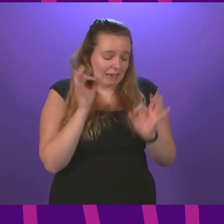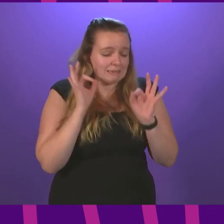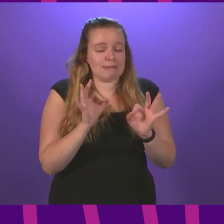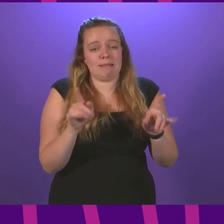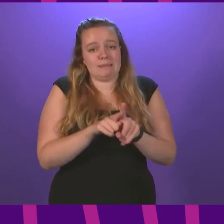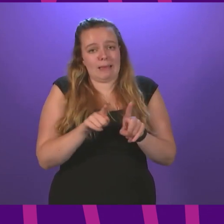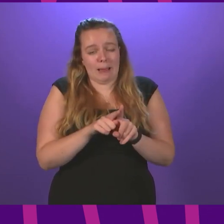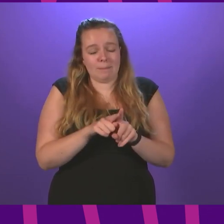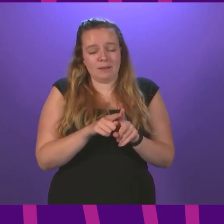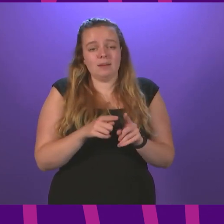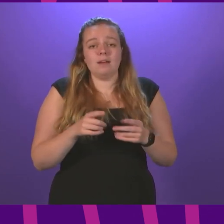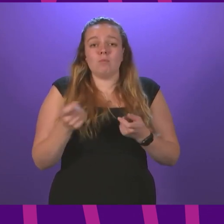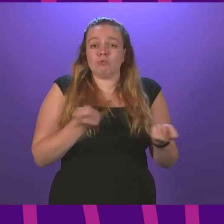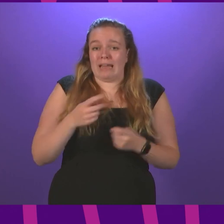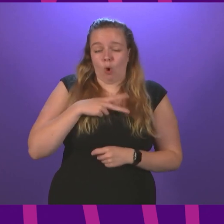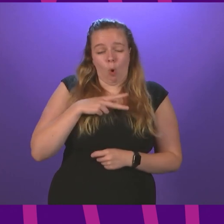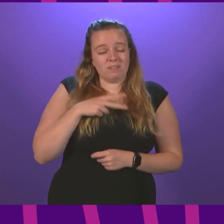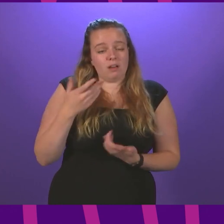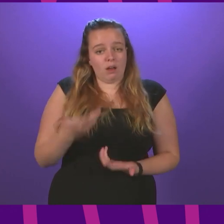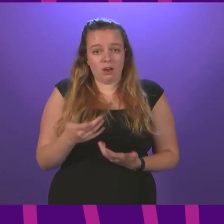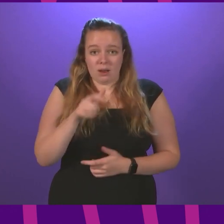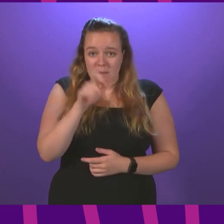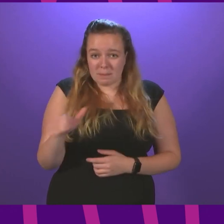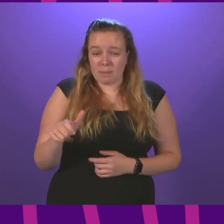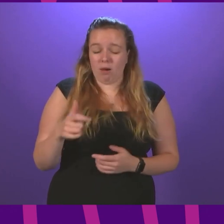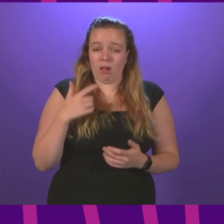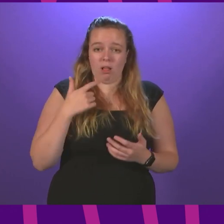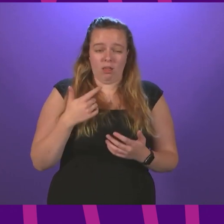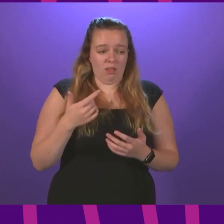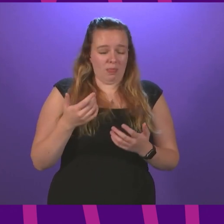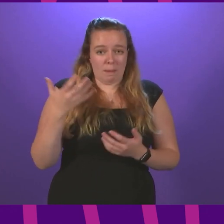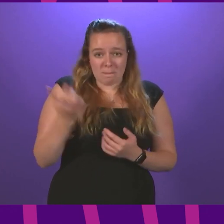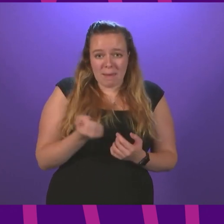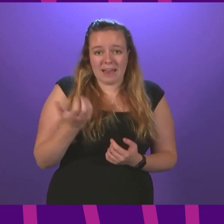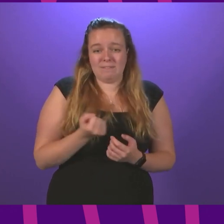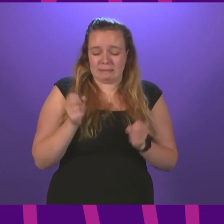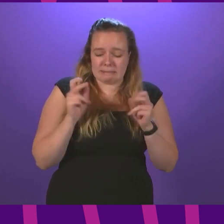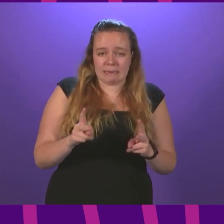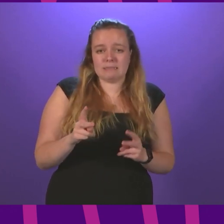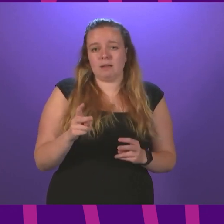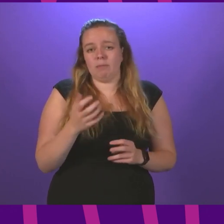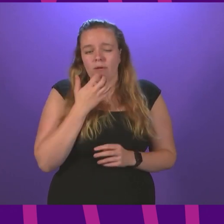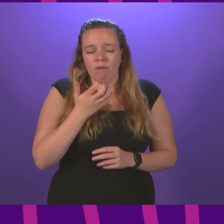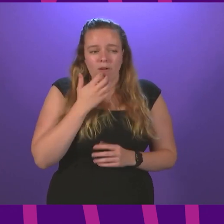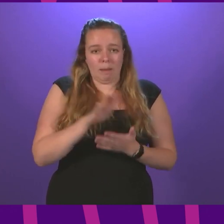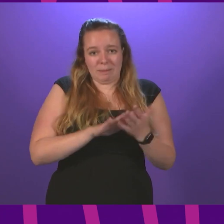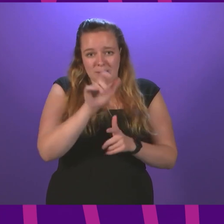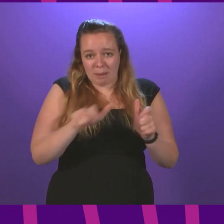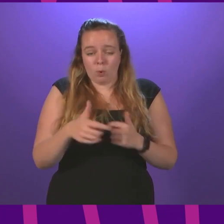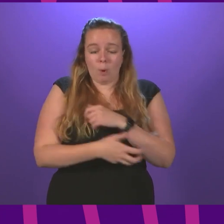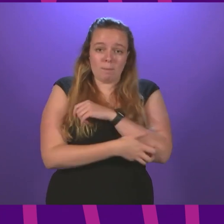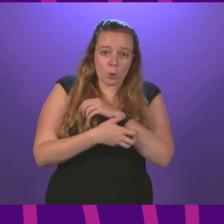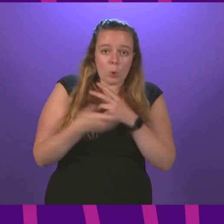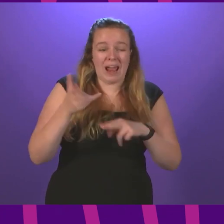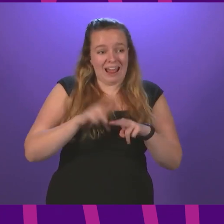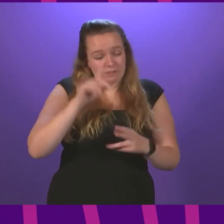that. Presiding officer, no longer are people saddled with the benefit system which would make claimants poorer for choosing to